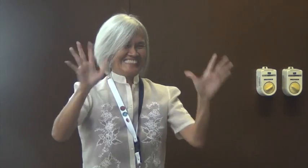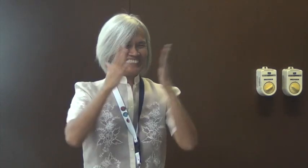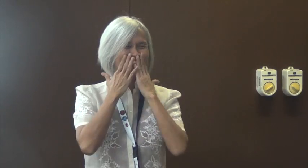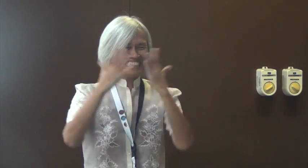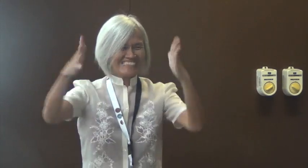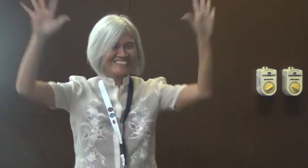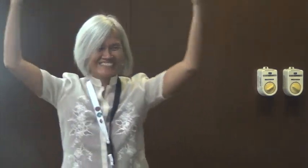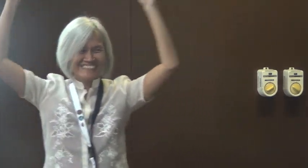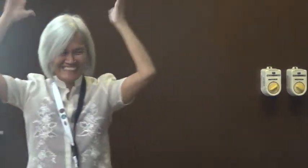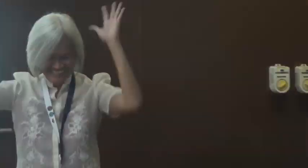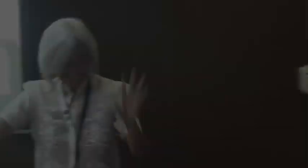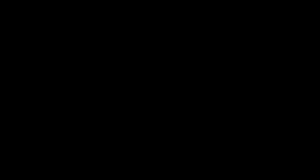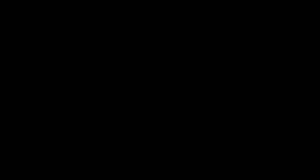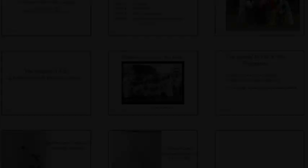So thank you very much.